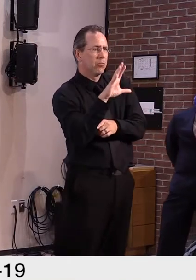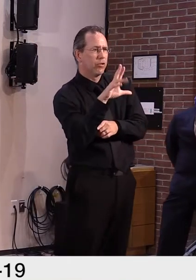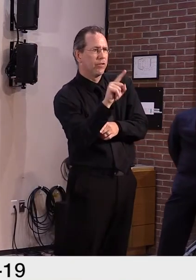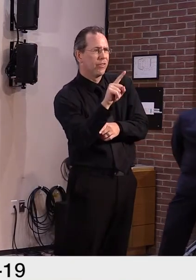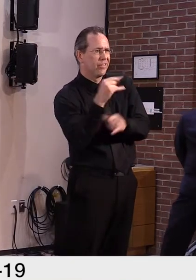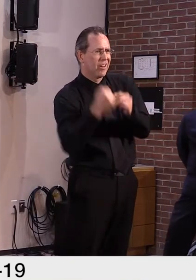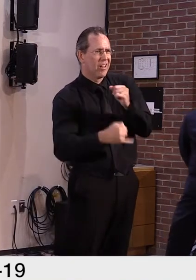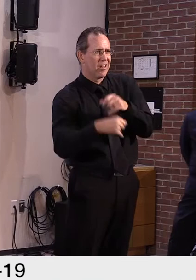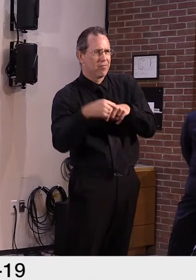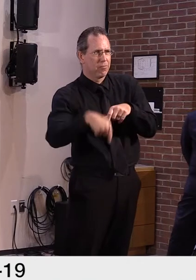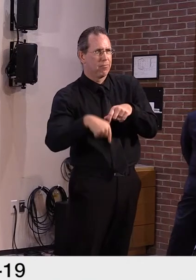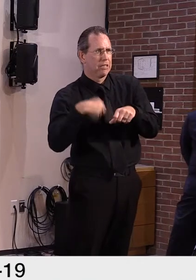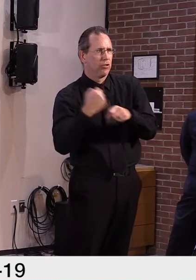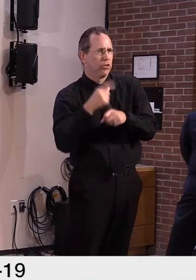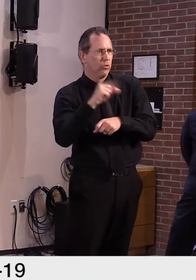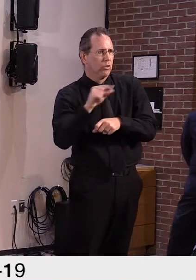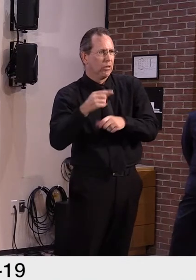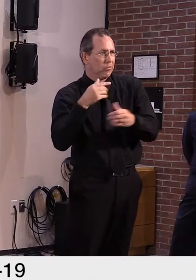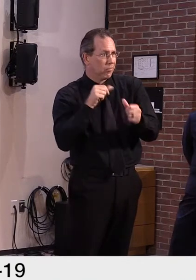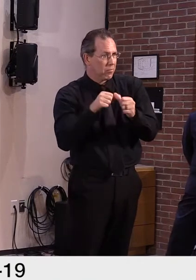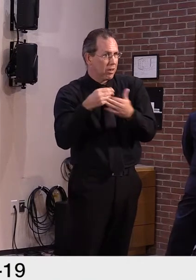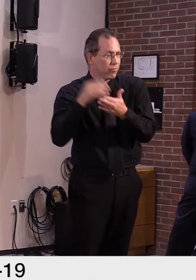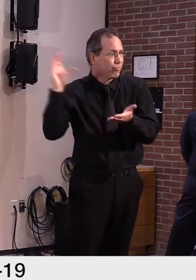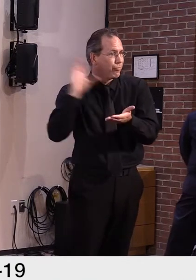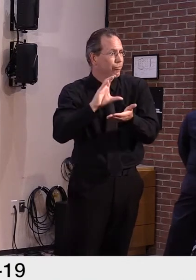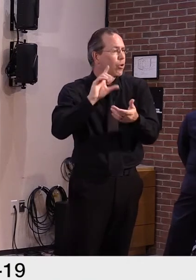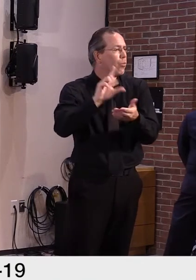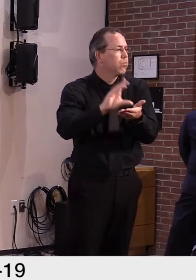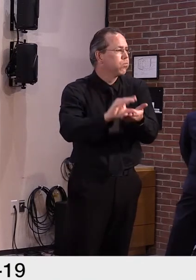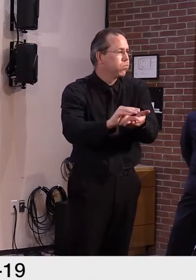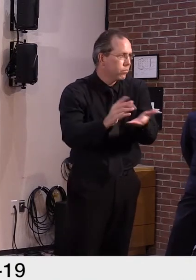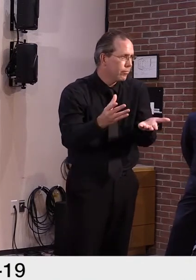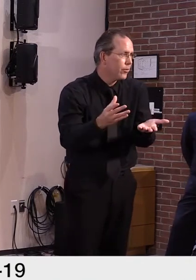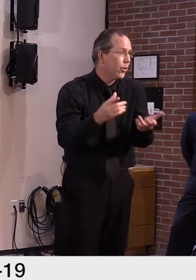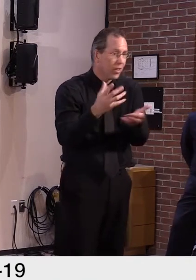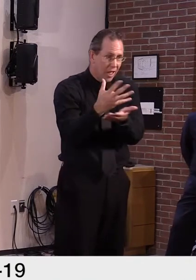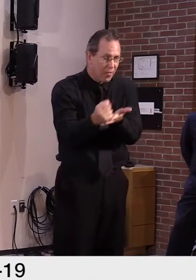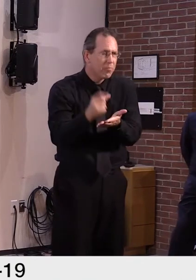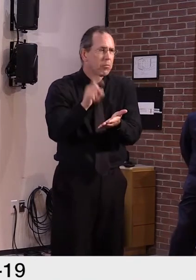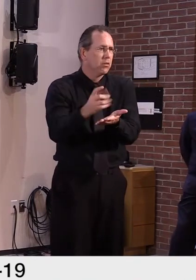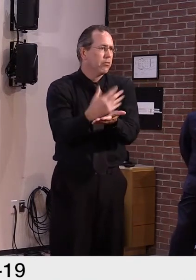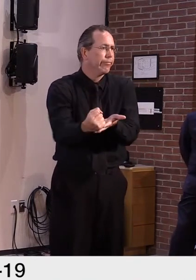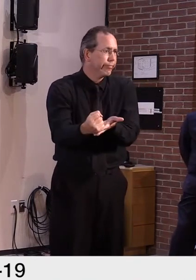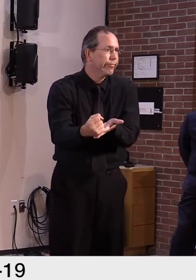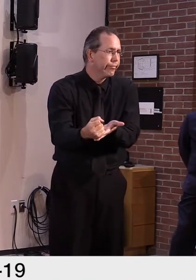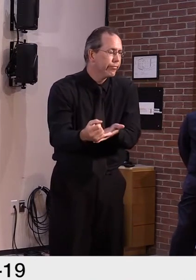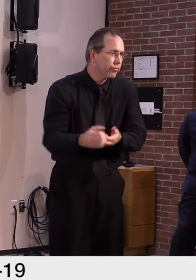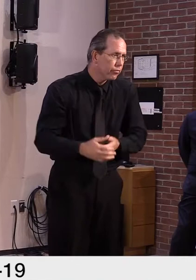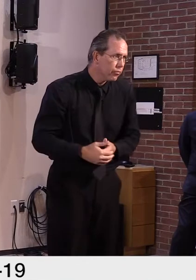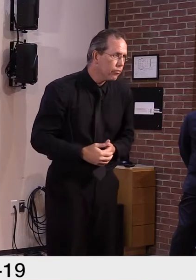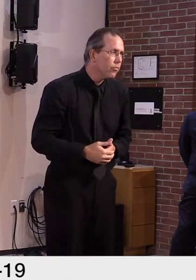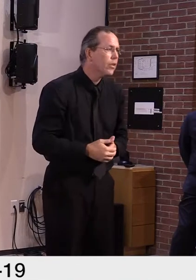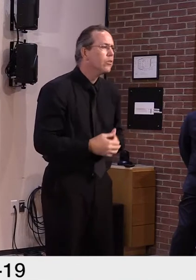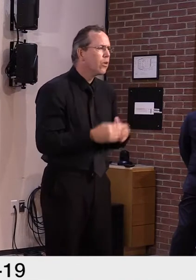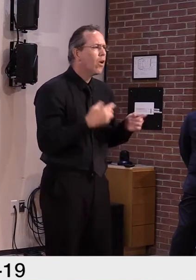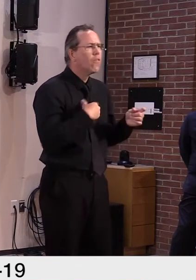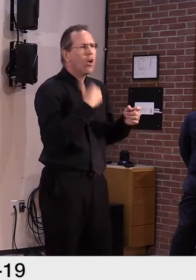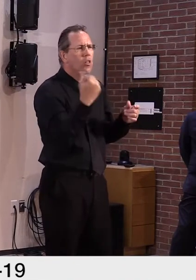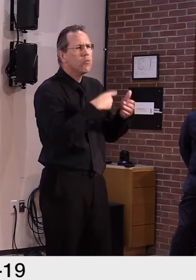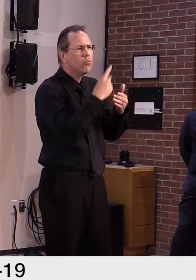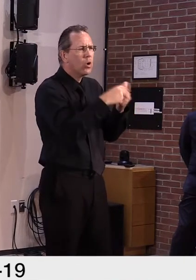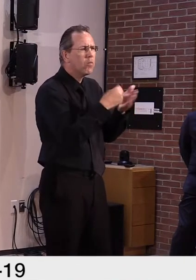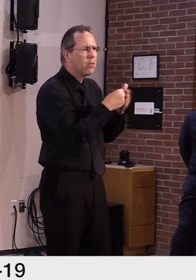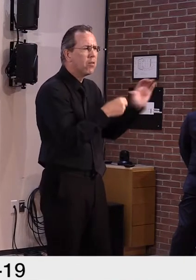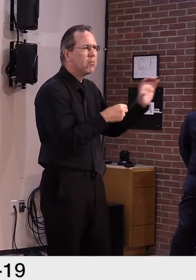be used for the child care financial assistance program. So that is the program that helps families who qualify afford